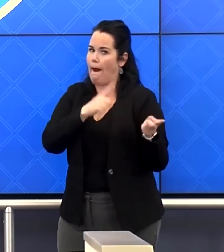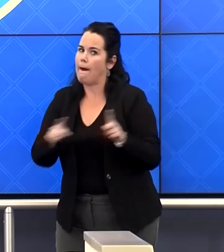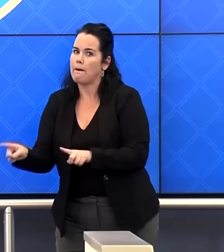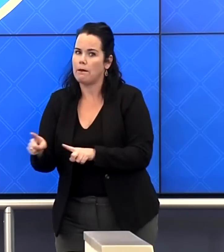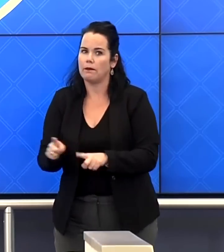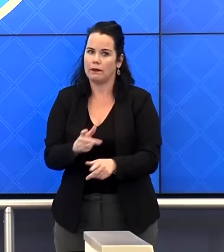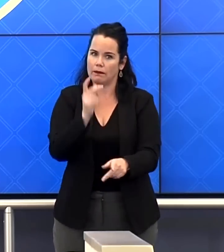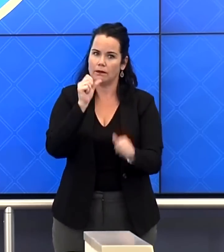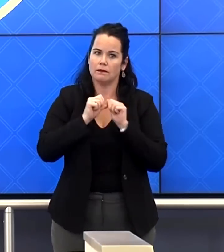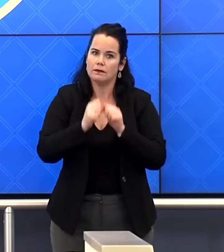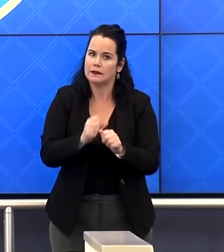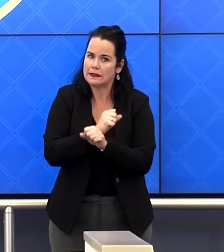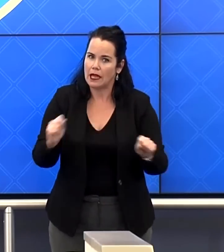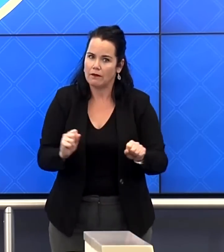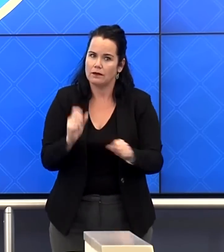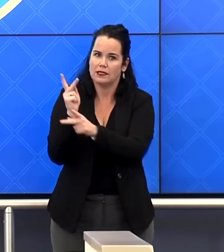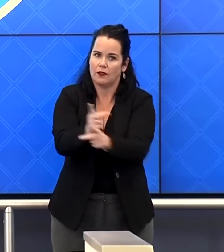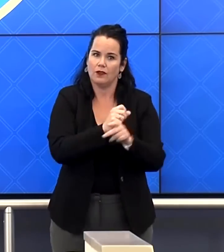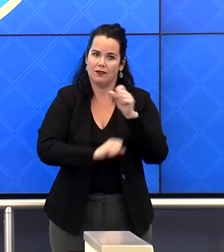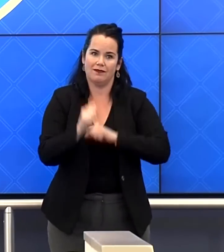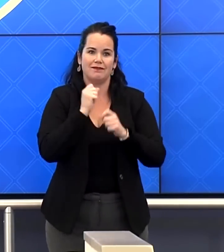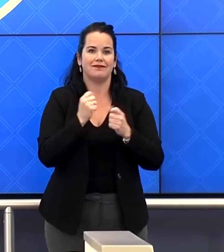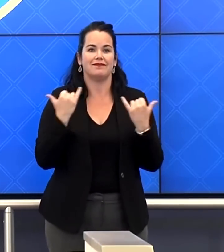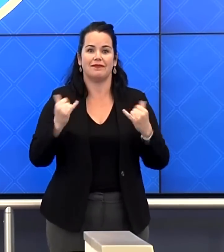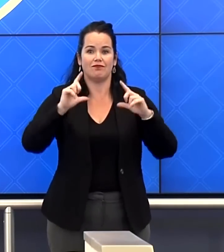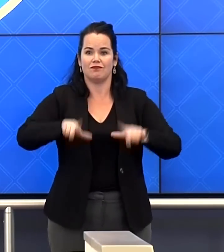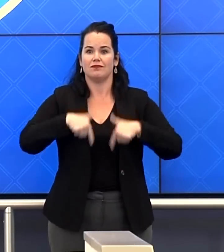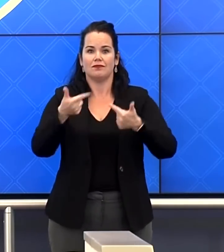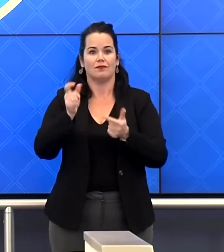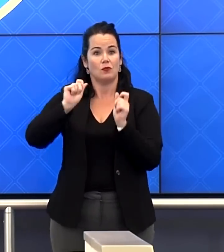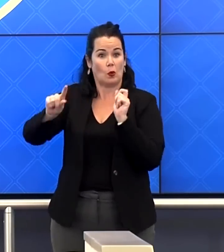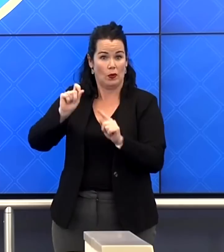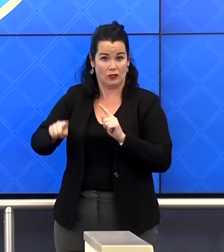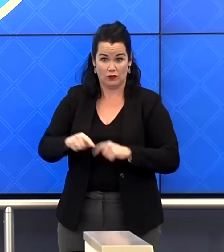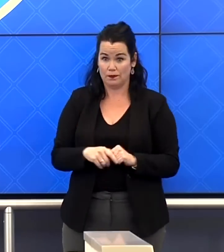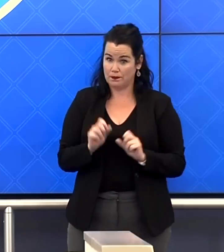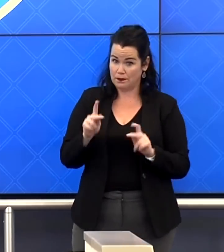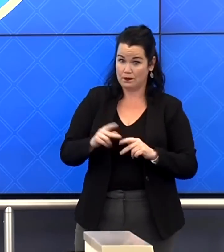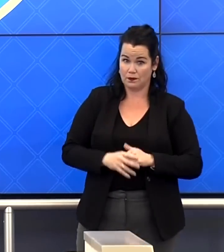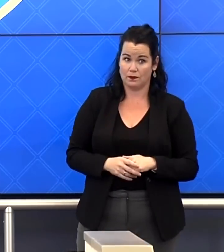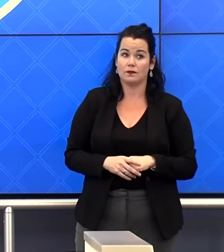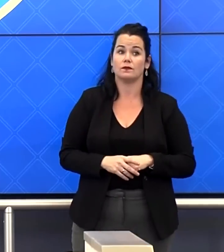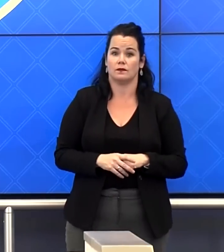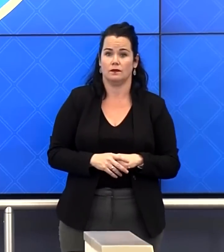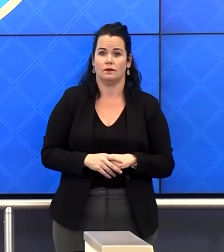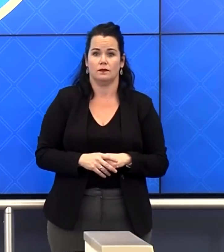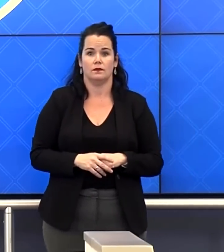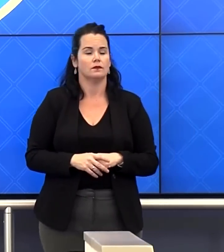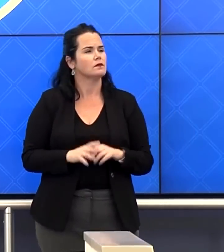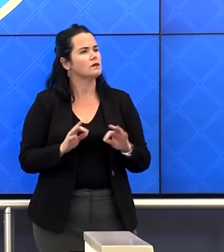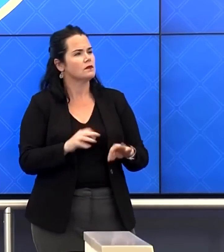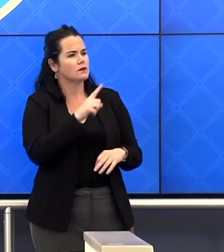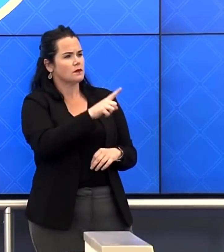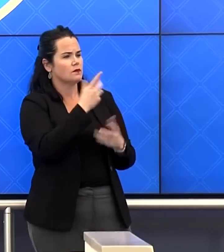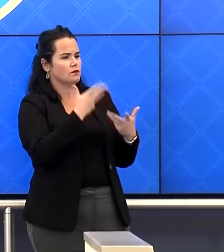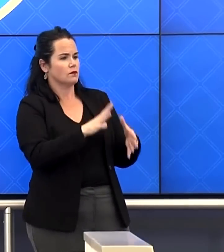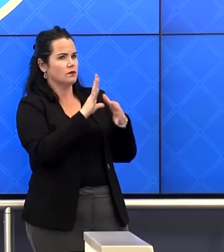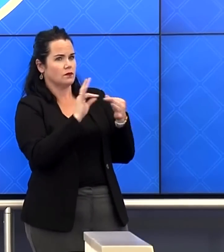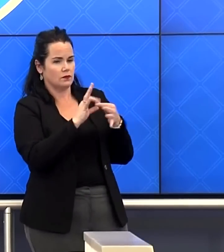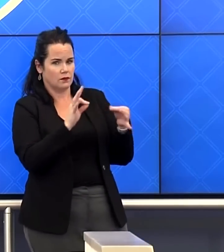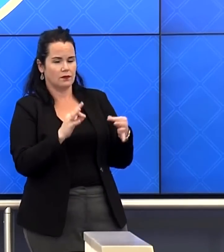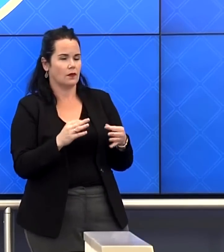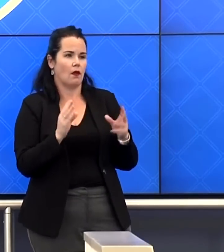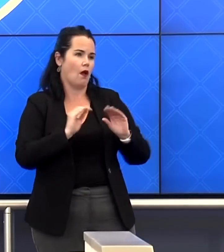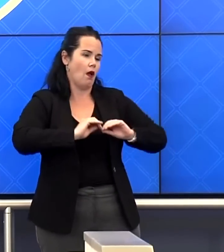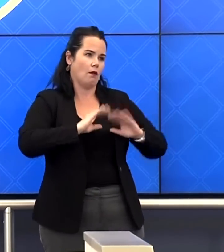of one another. With that, I'm happy to open it up for a few questions. Thank you, Governor. You mentioned this already. We're obviously